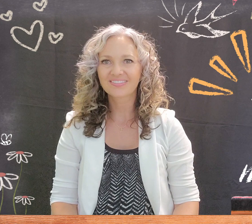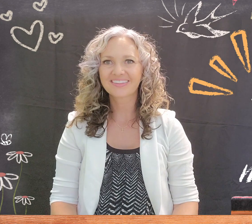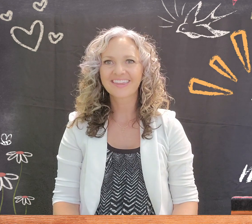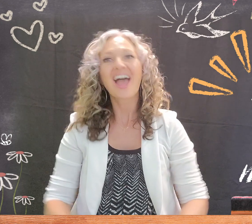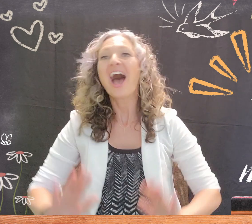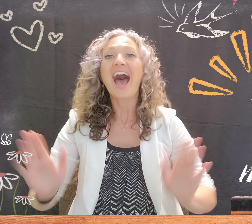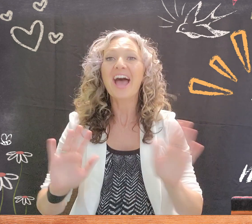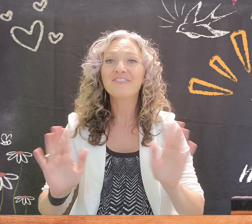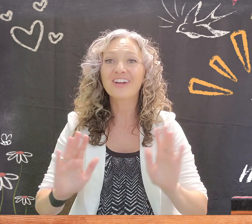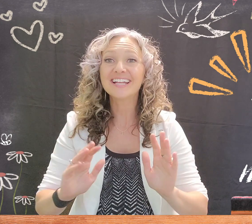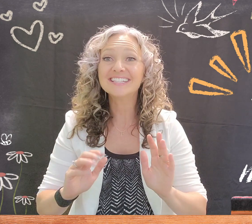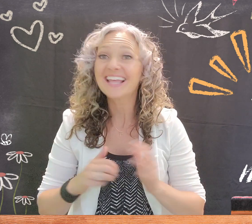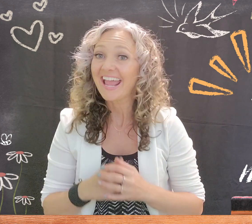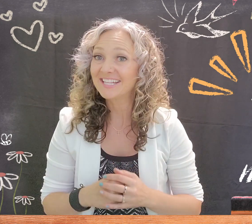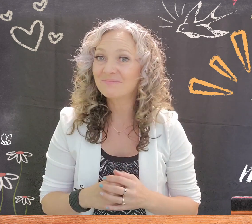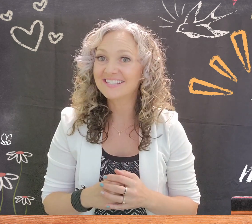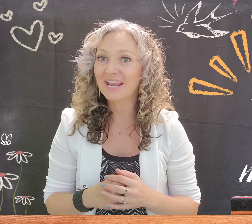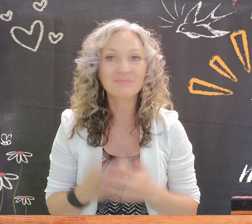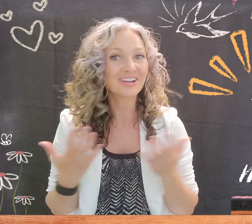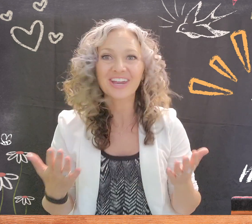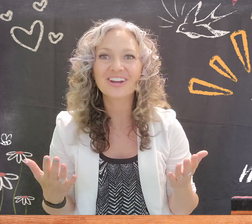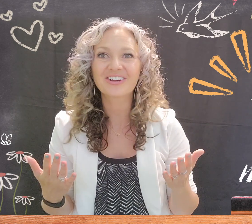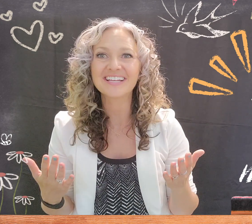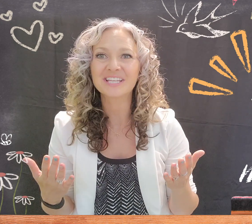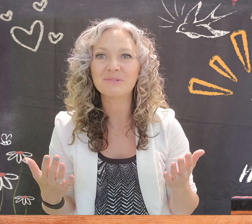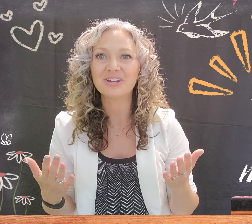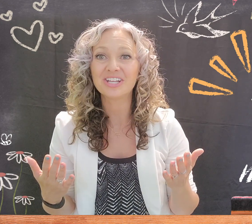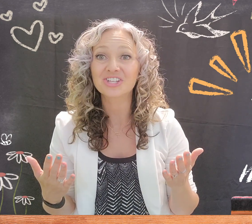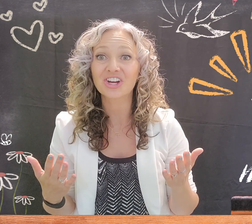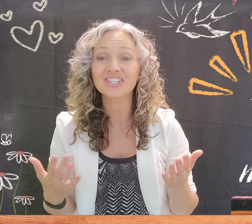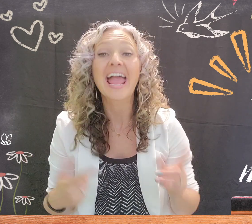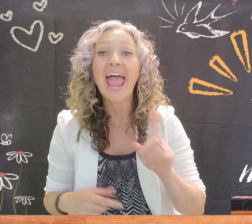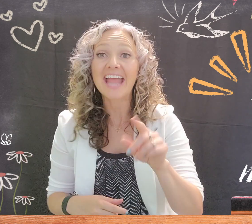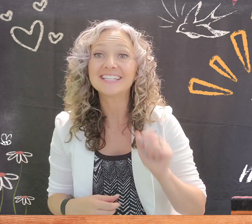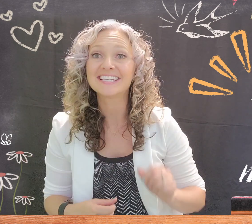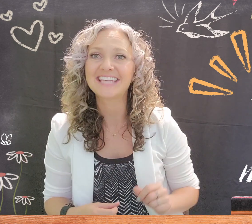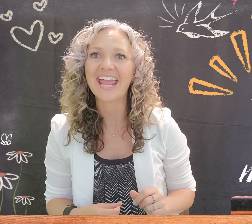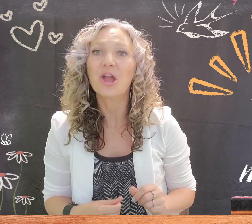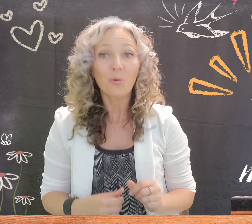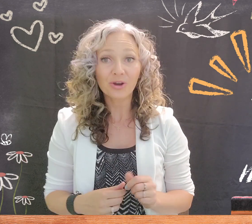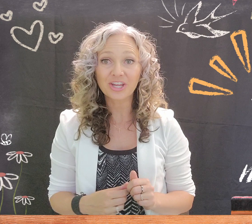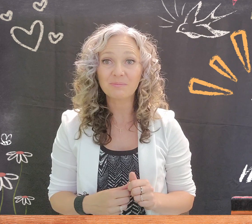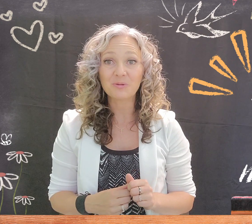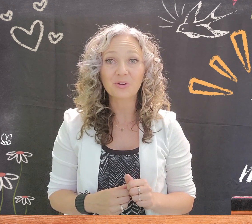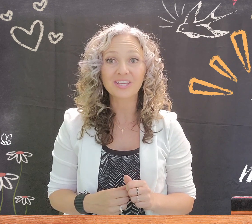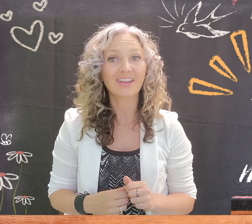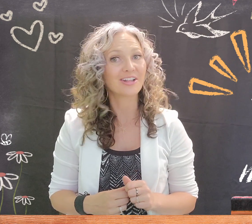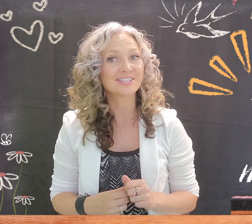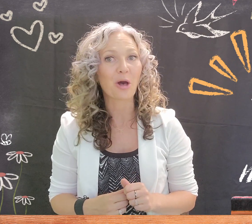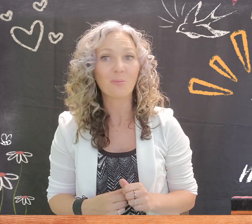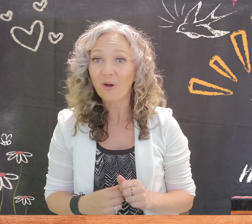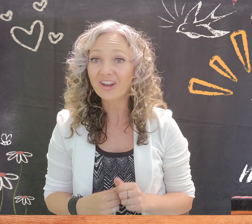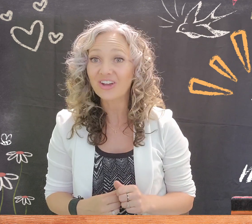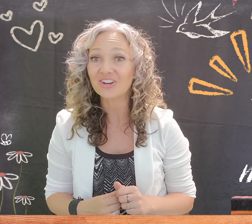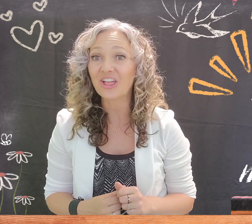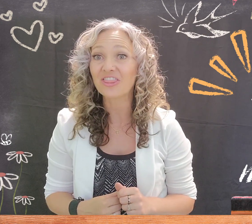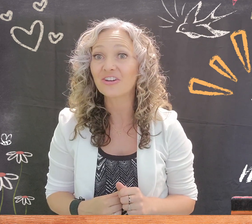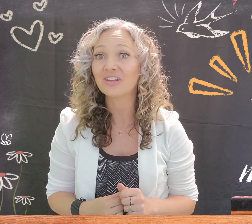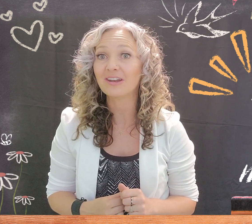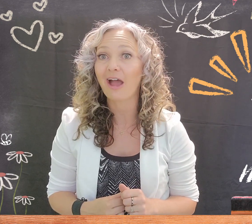Hi friends, it's Miss Amber here at Grace Community Church, and today we're going to be working on Psalm 139,